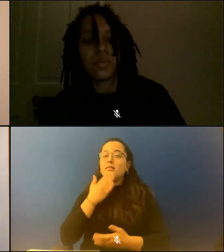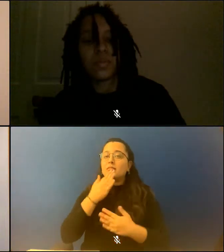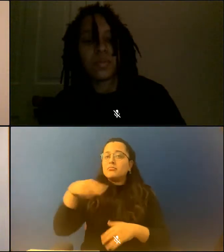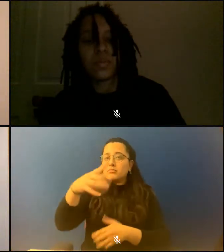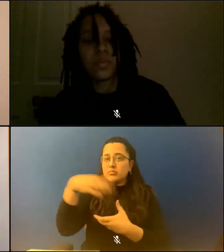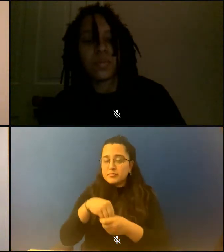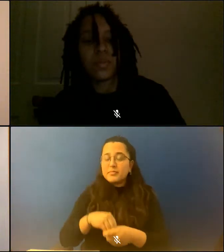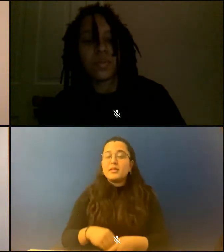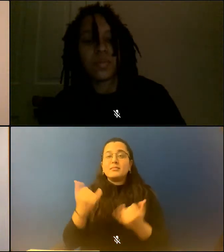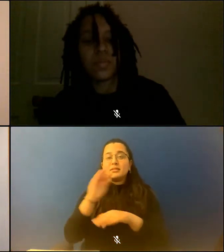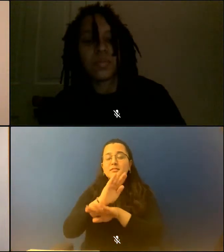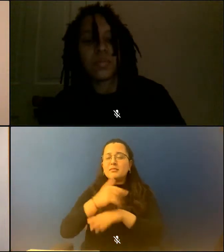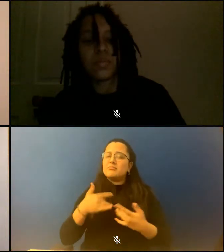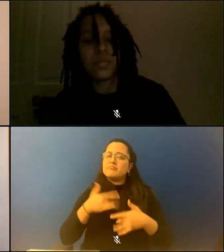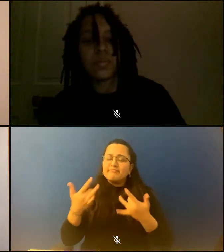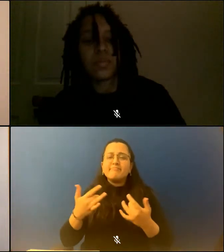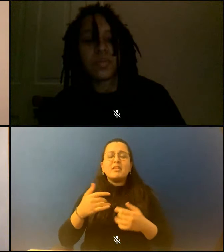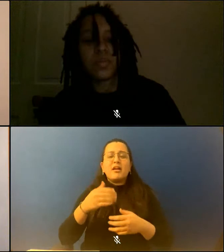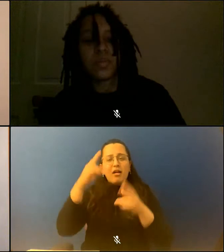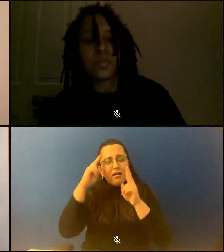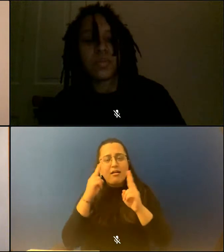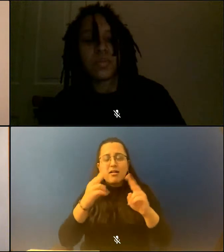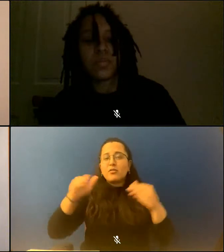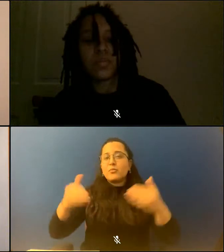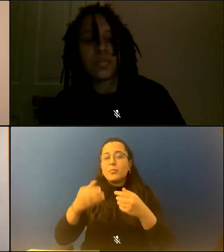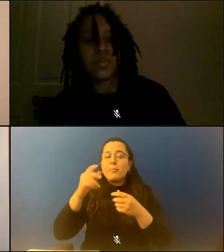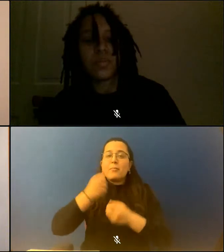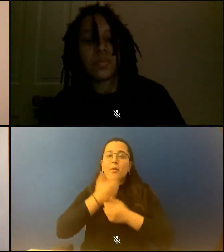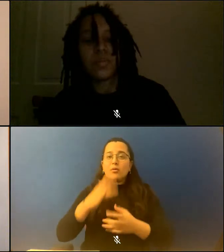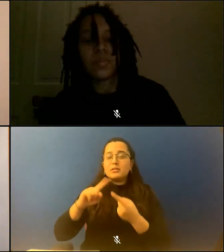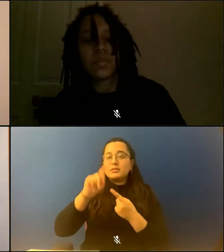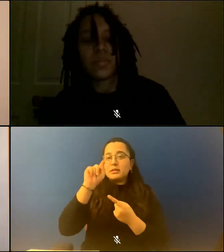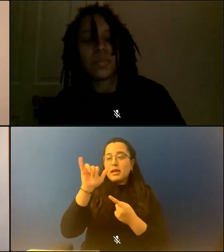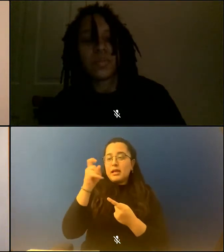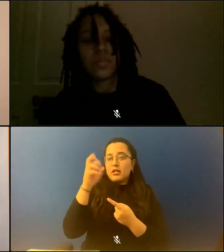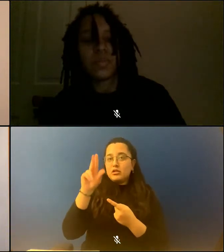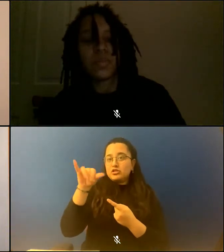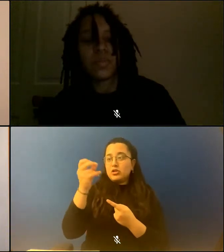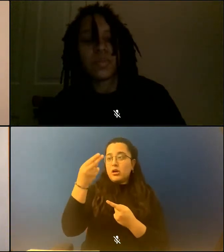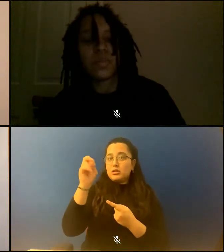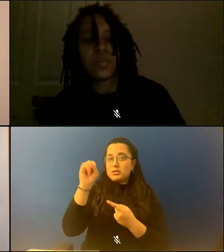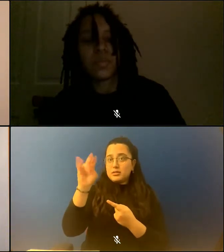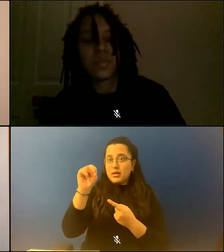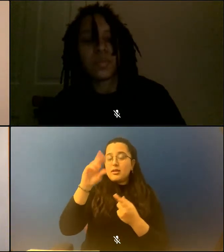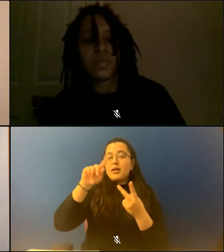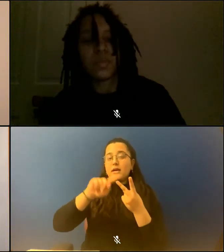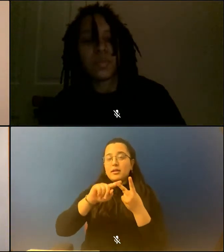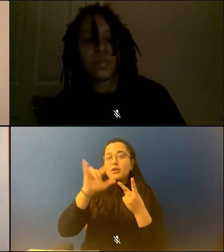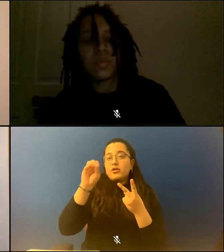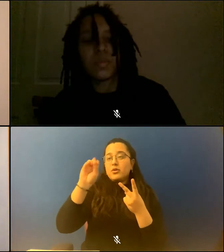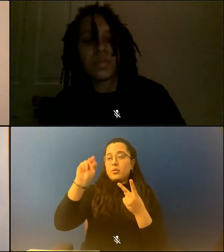thrilled and honored to introduce the poets Taylor Johnson and Yona Harvey. Taylor Johnson is the author of